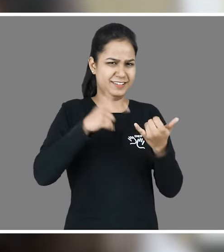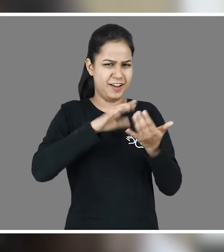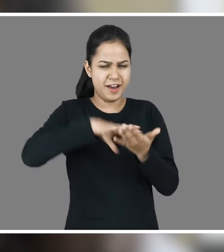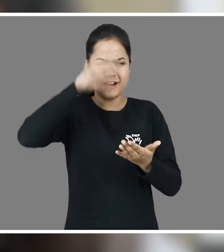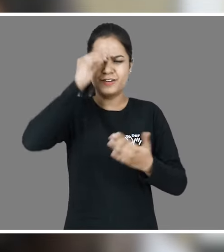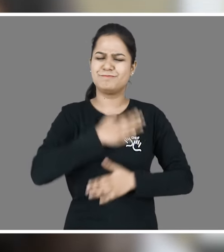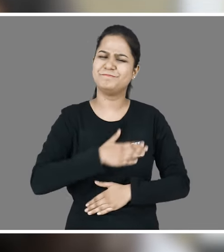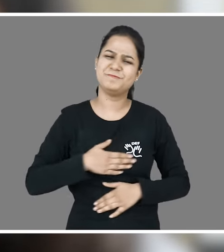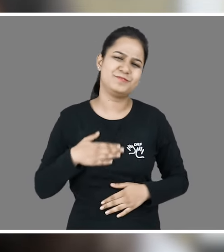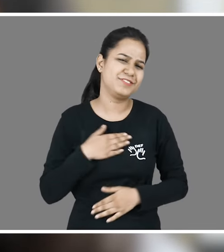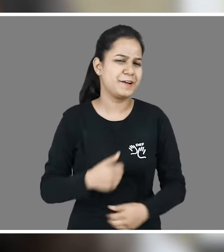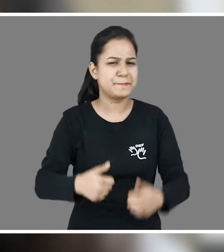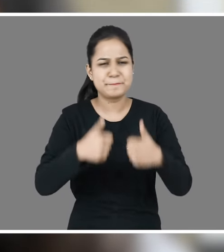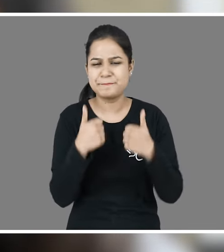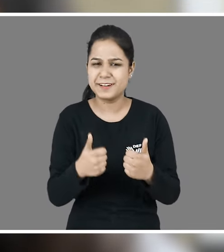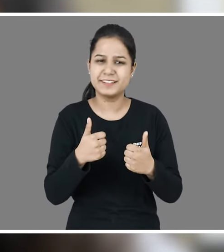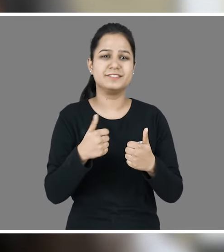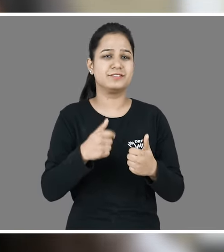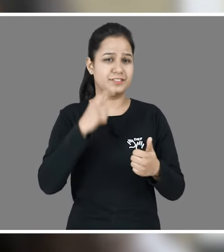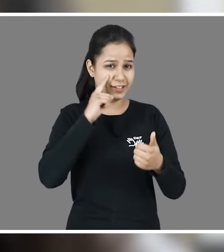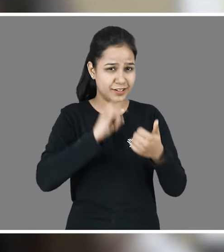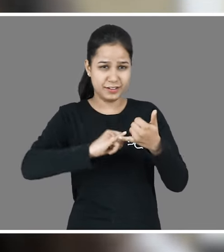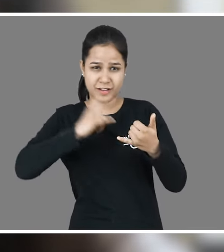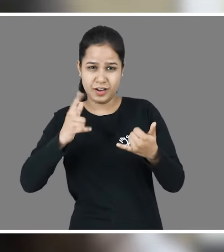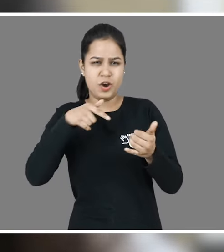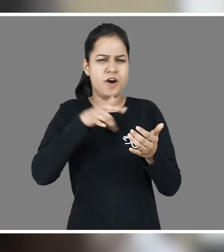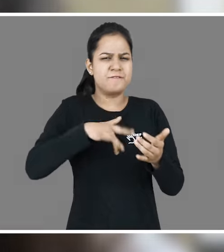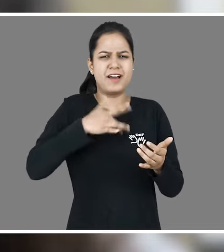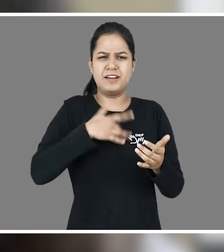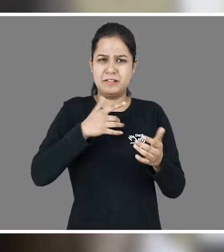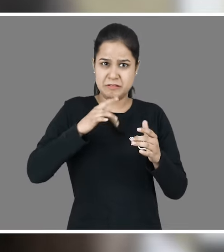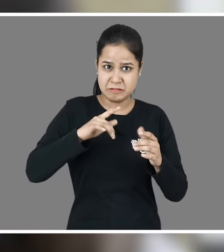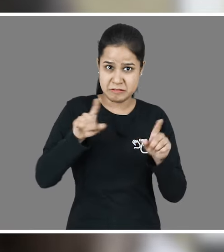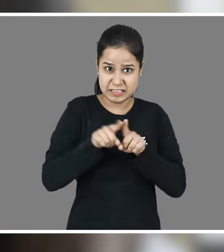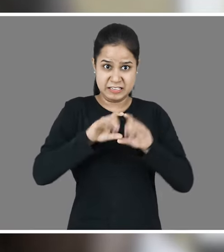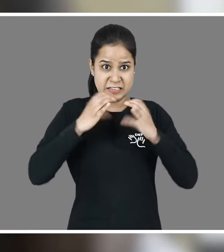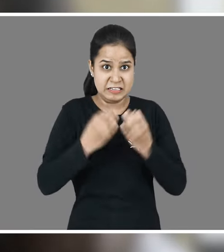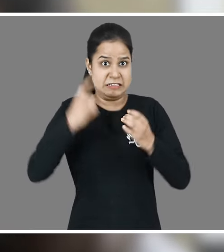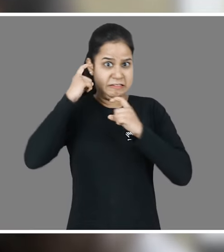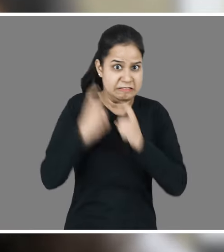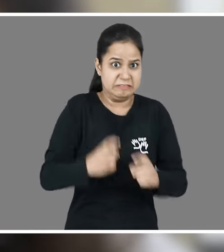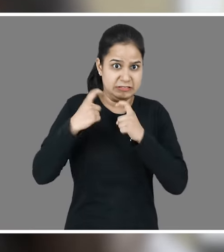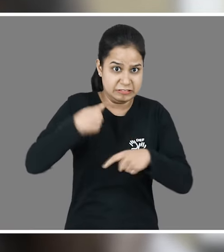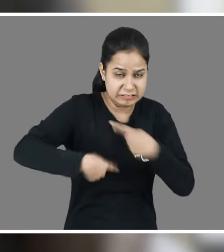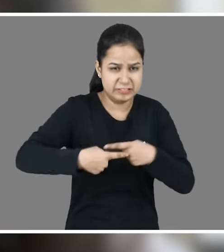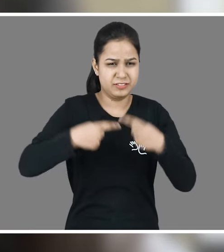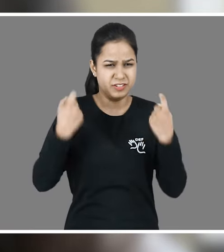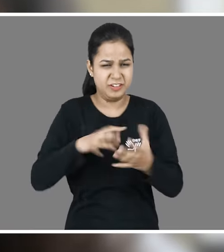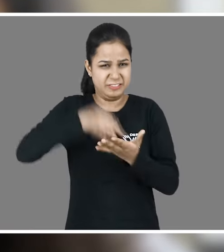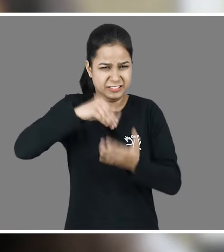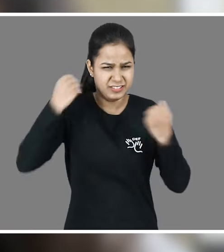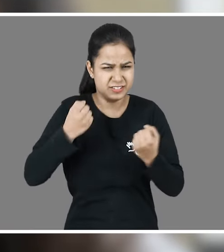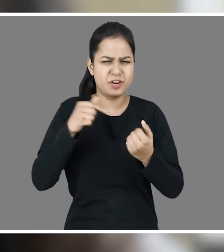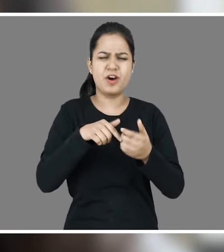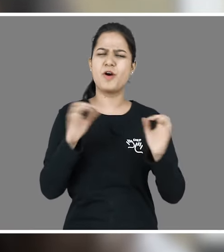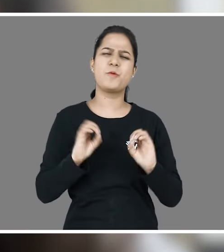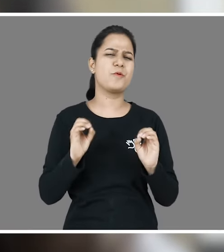effort, you know, to go and learn online a language that you are not used to, you have not seen it, but